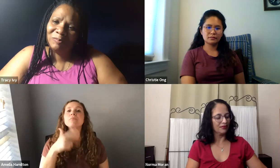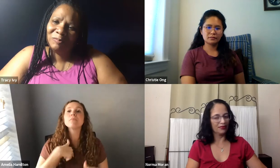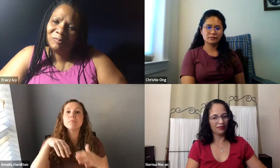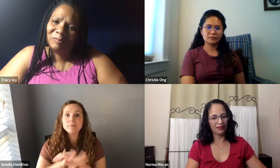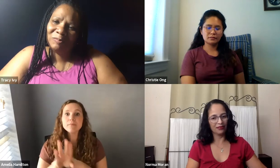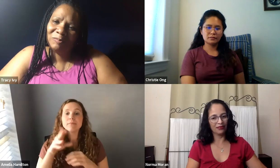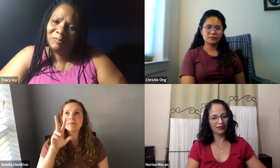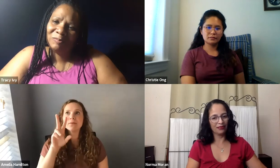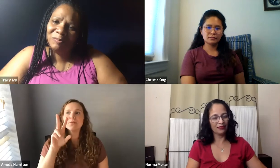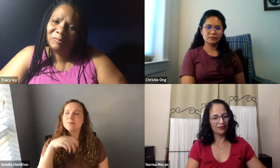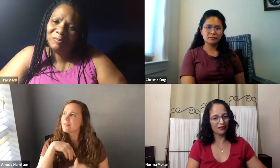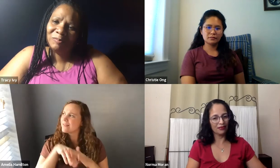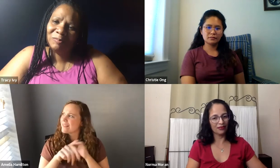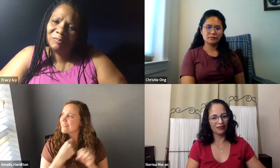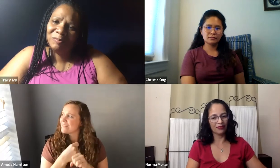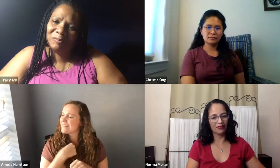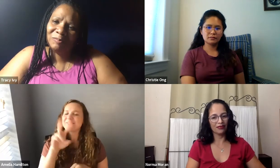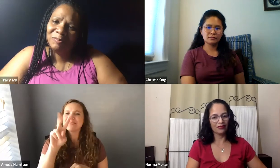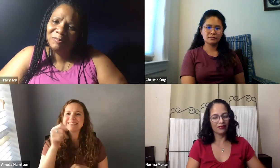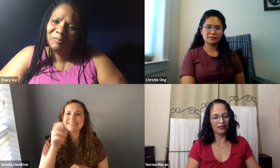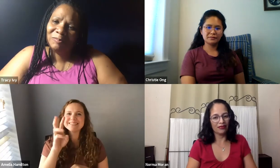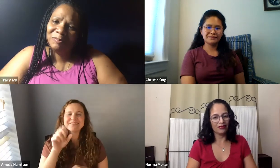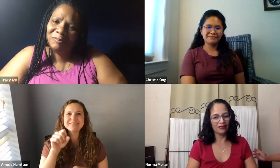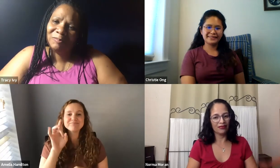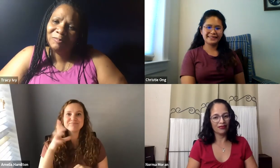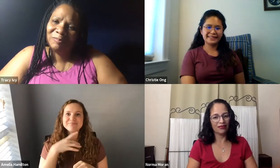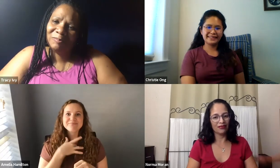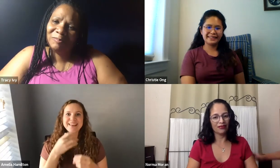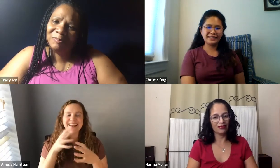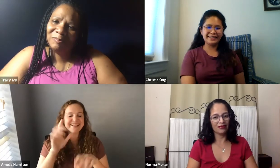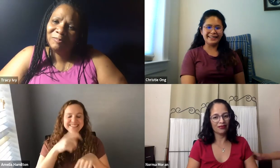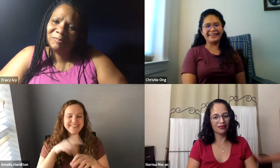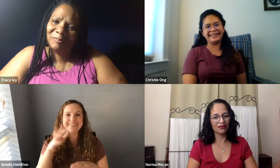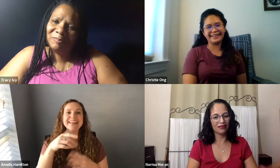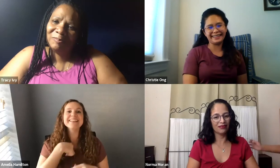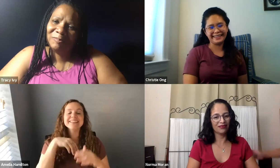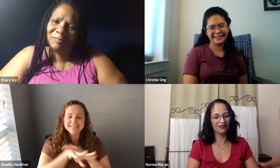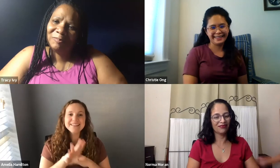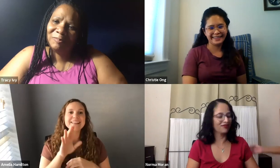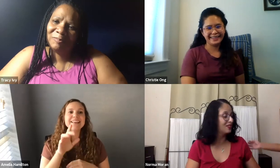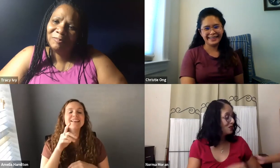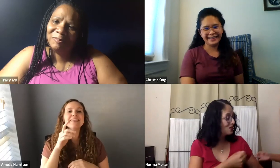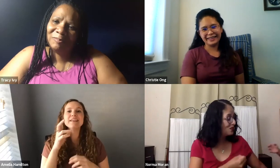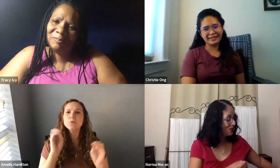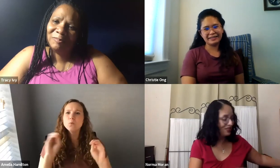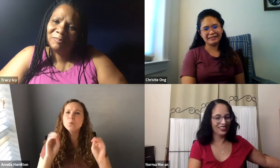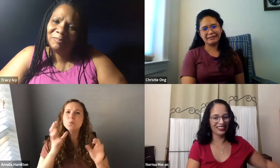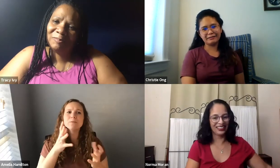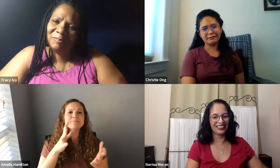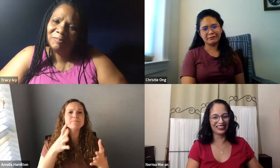They ended up shutting down. And then I came in and I don't even remember what year I came into NTID. But